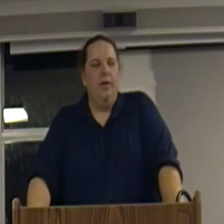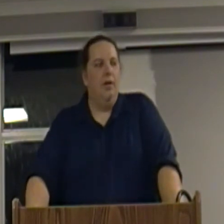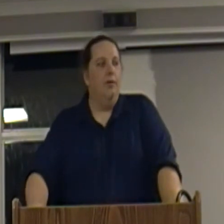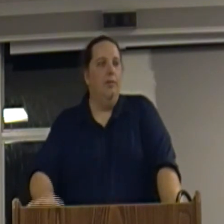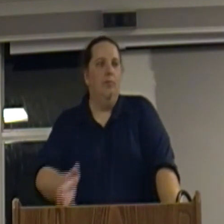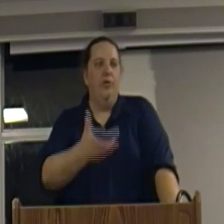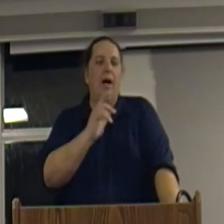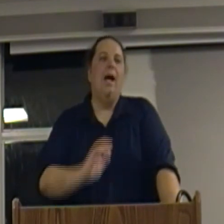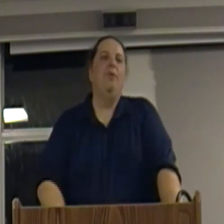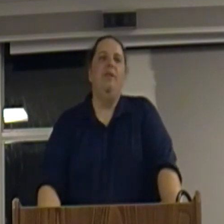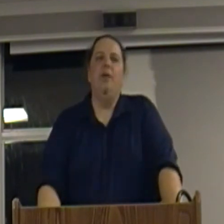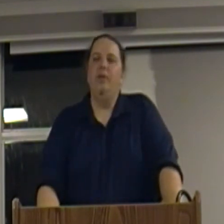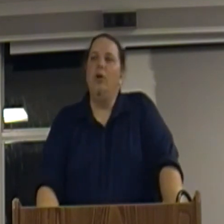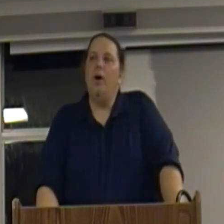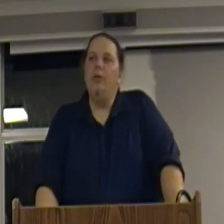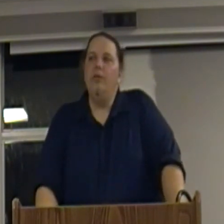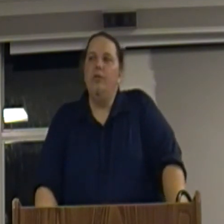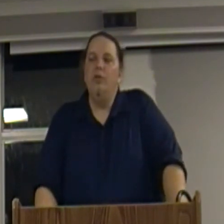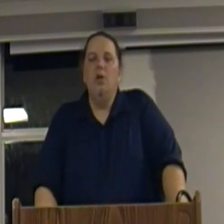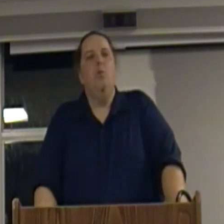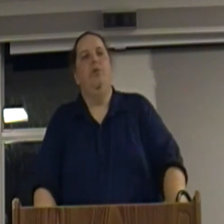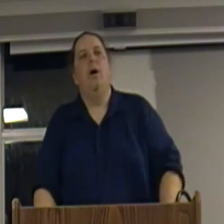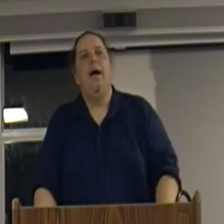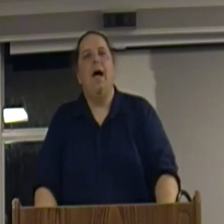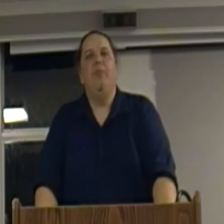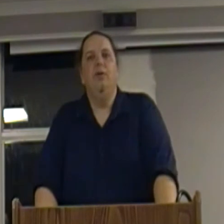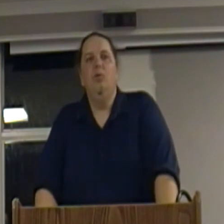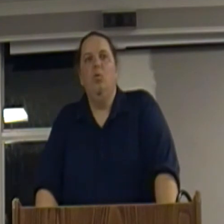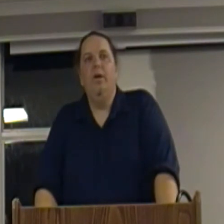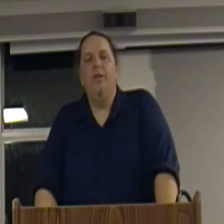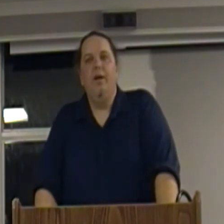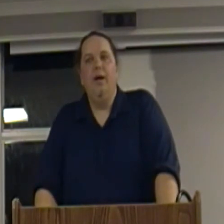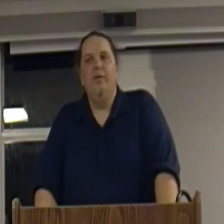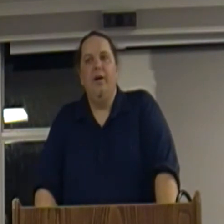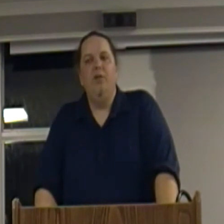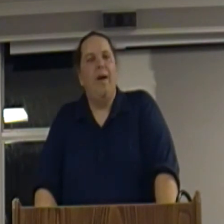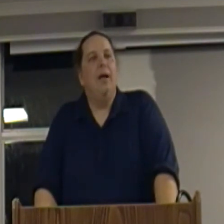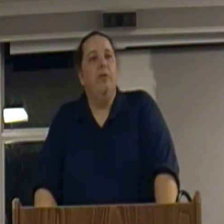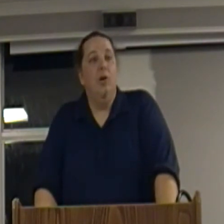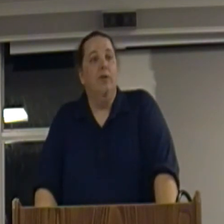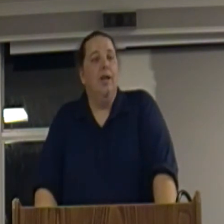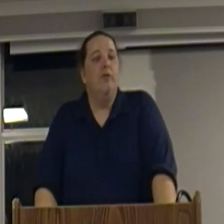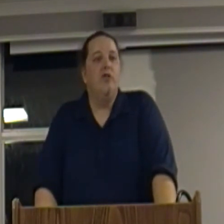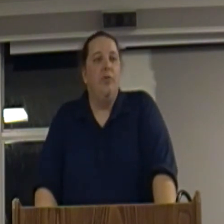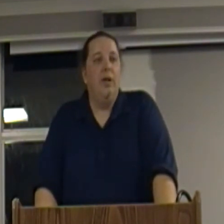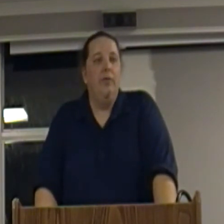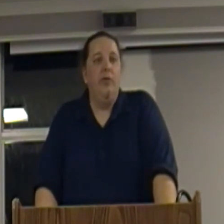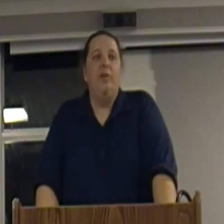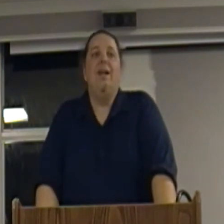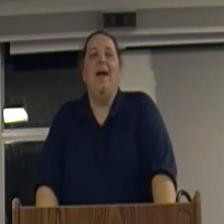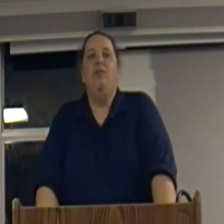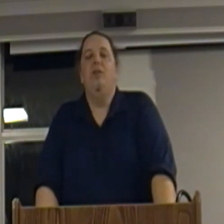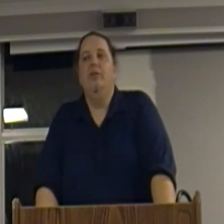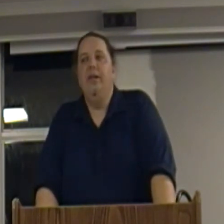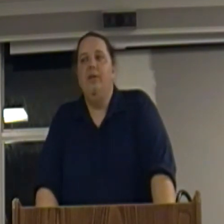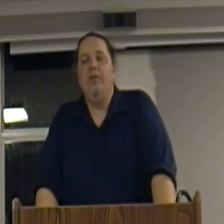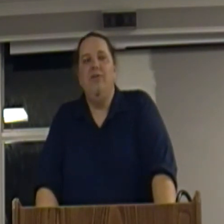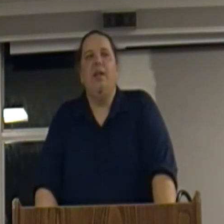the we saw it happen in the S&L crisis we saw it happen with the various banks that over leveraged themselves the state passed it in their being to save the